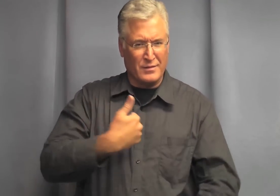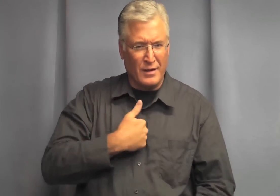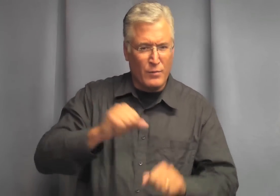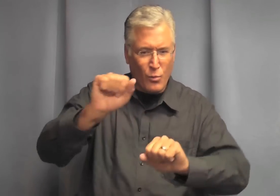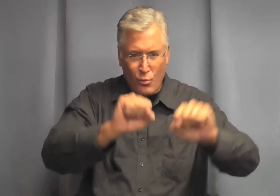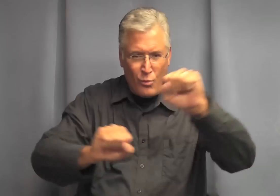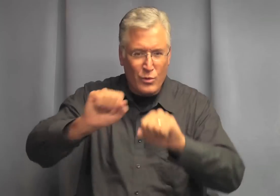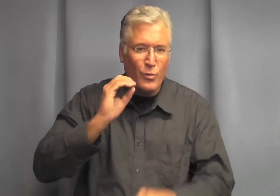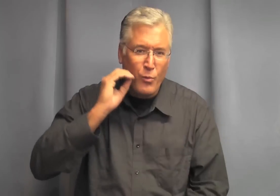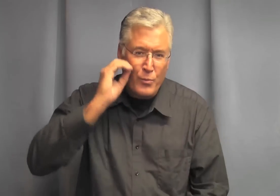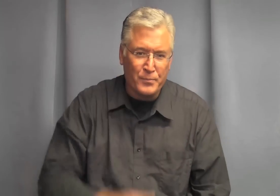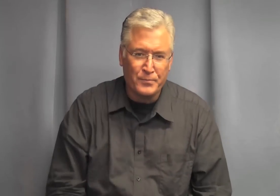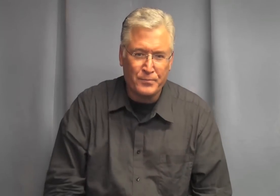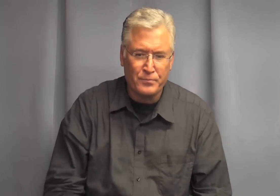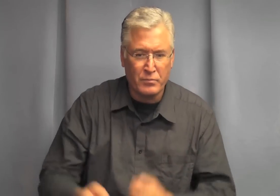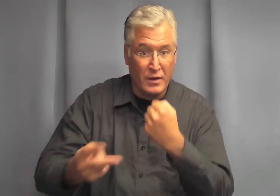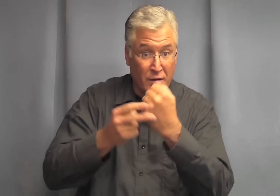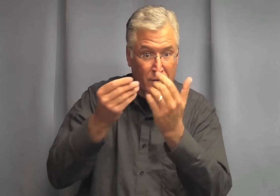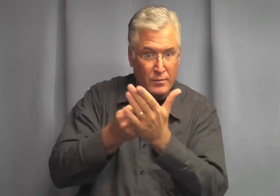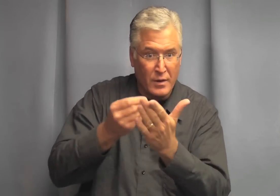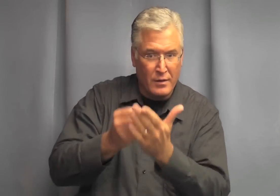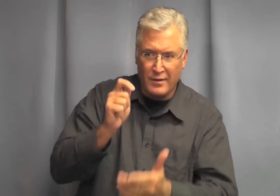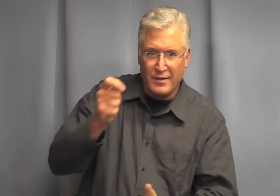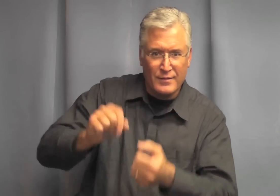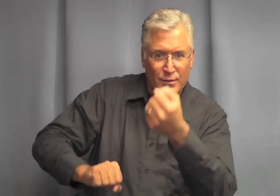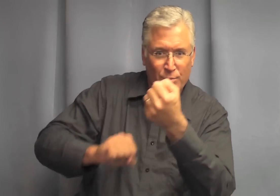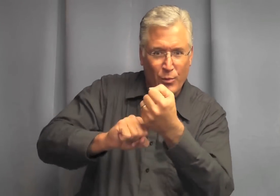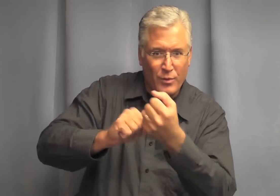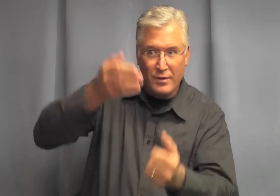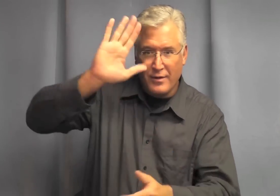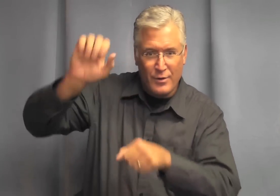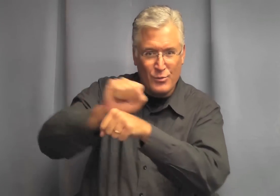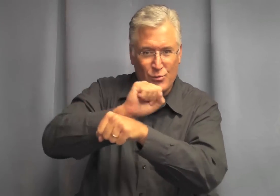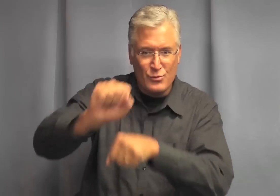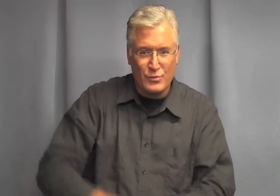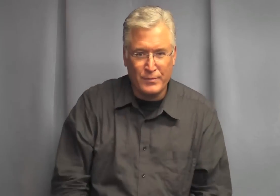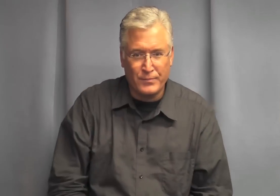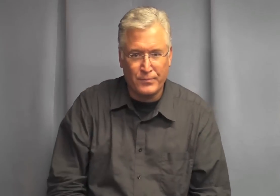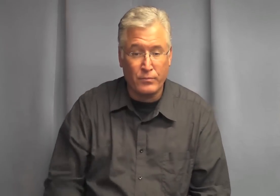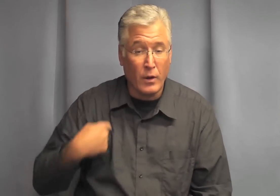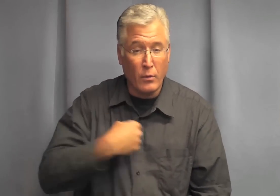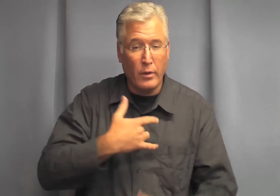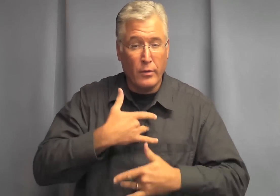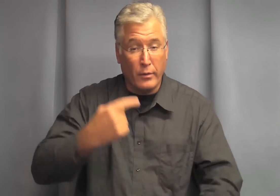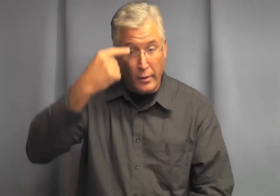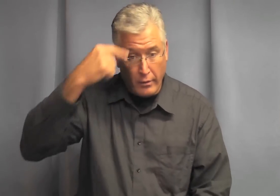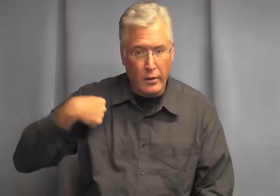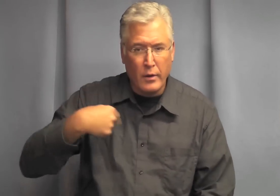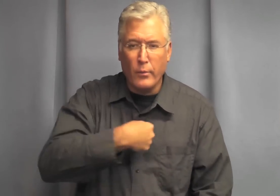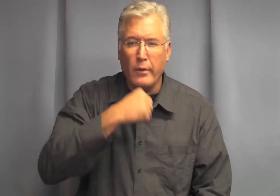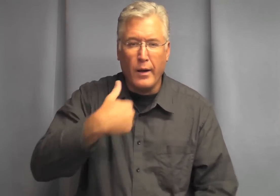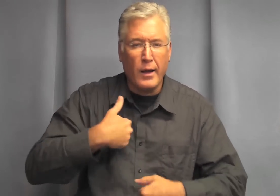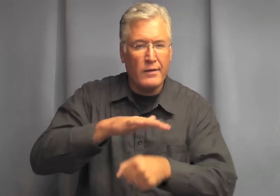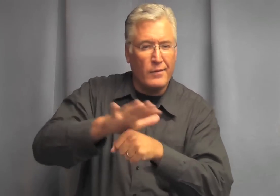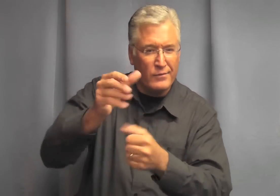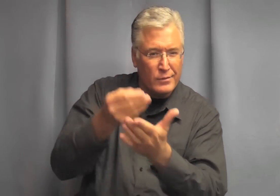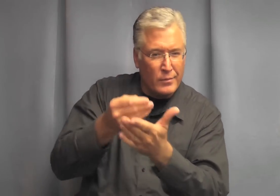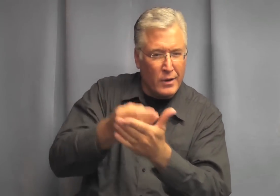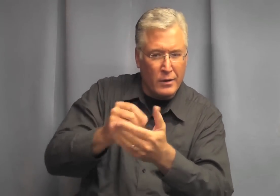you could just stay home and wash your car yourself save money support the work of the church we tend to think